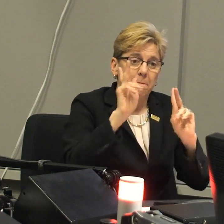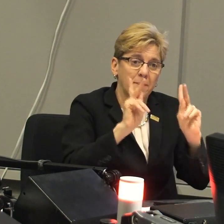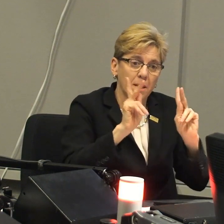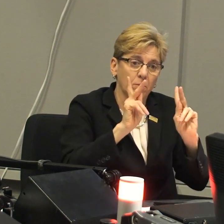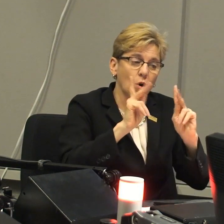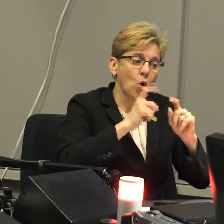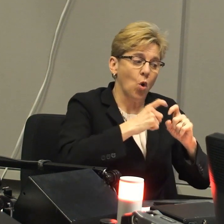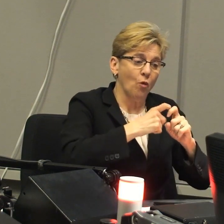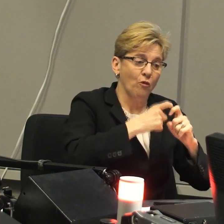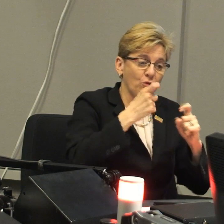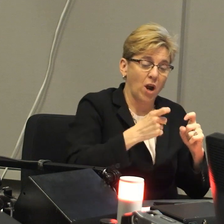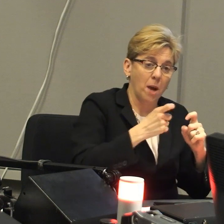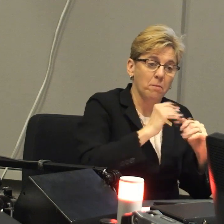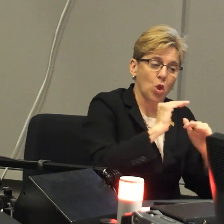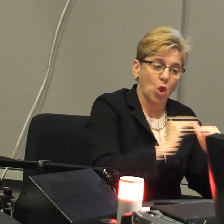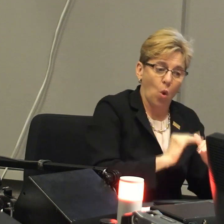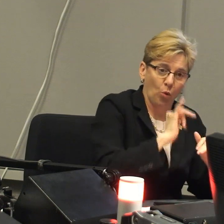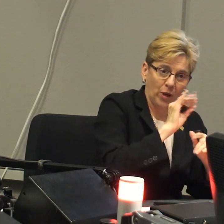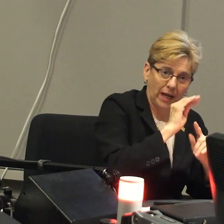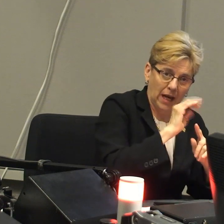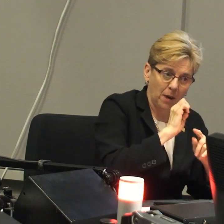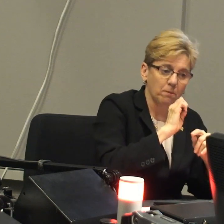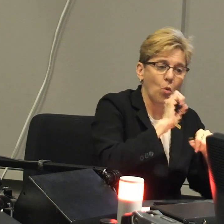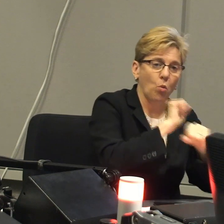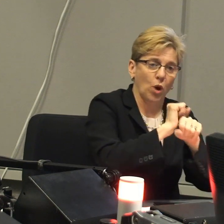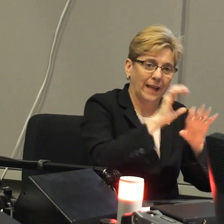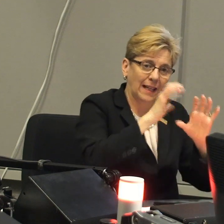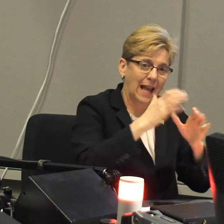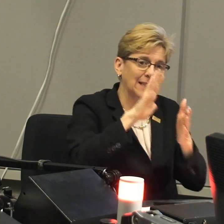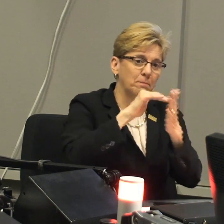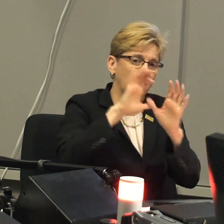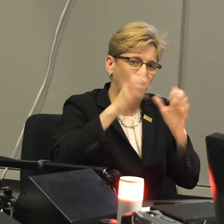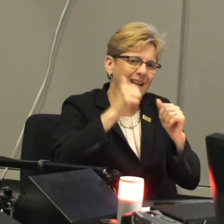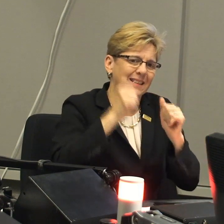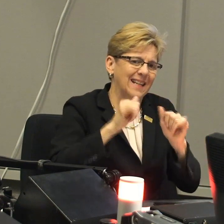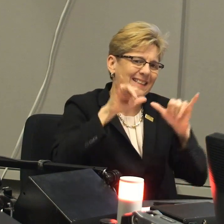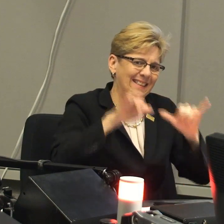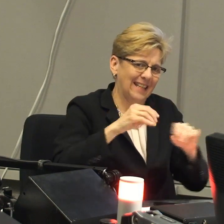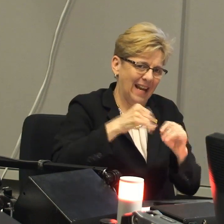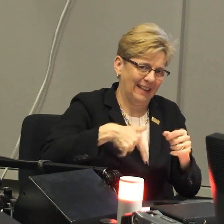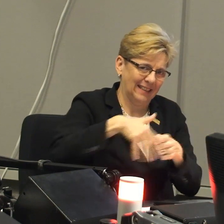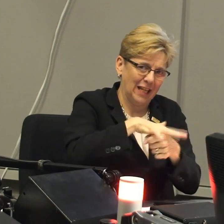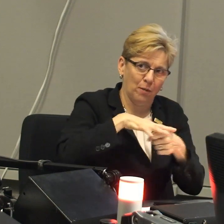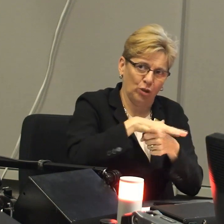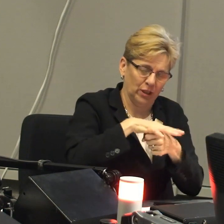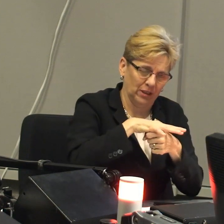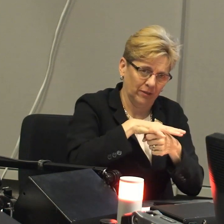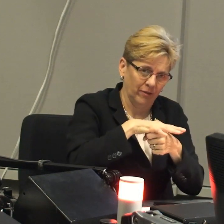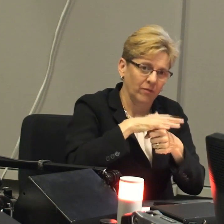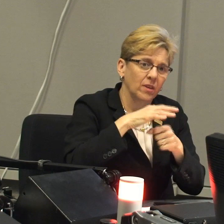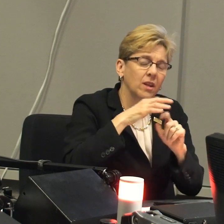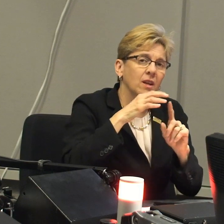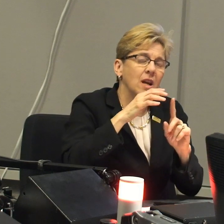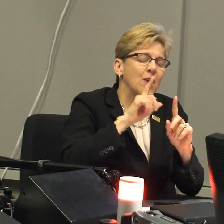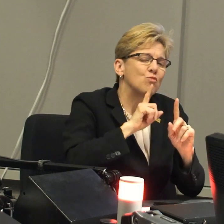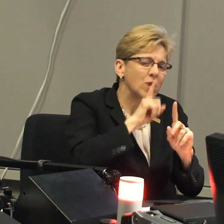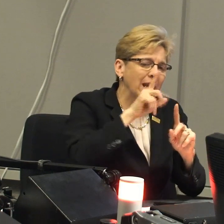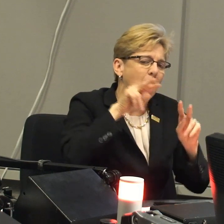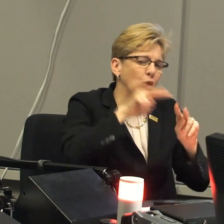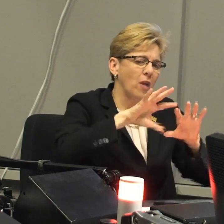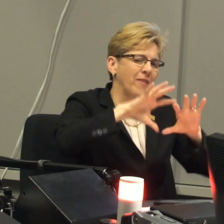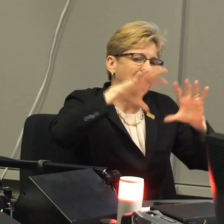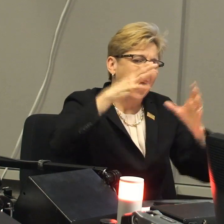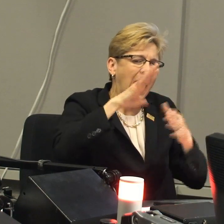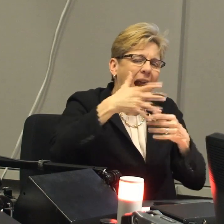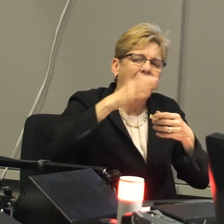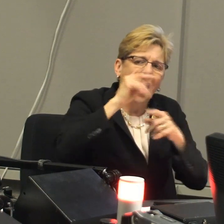that people from low income, working class, middle class individuals can all stay in the neighborhood,